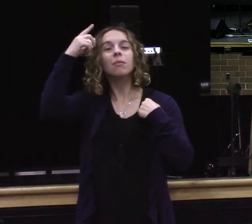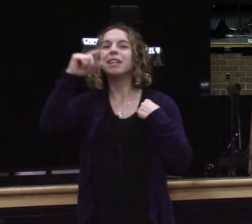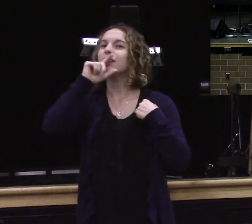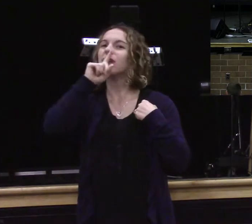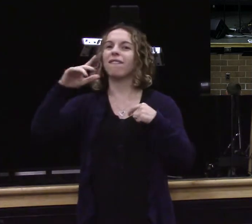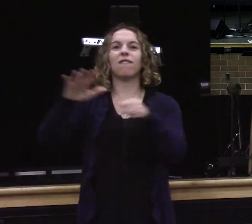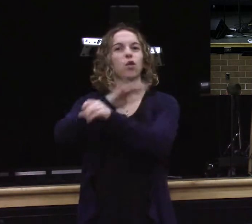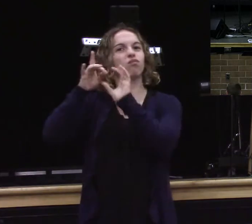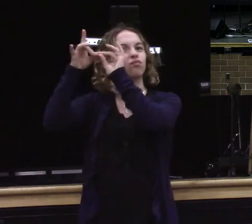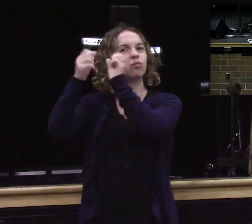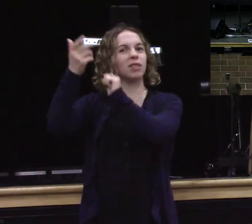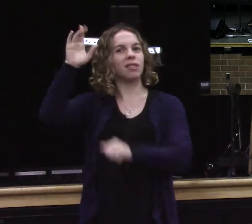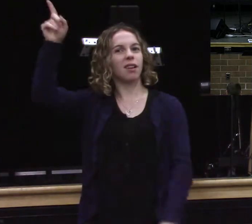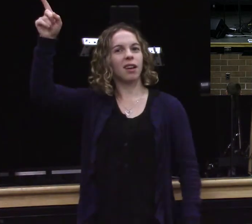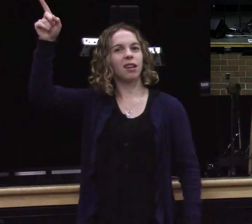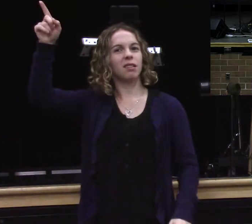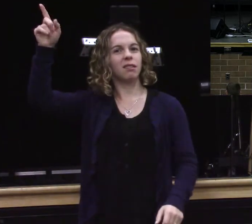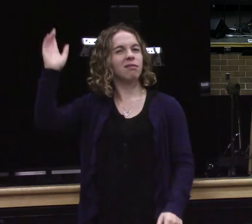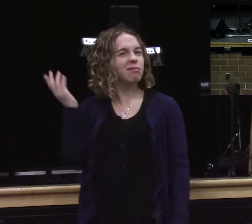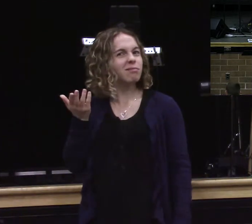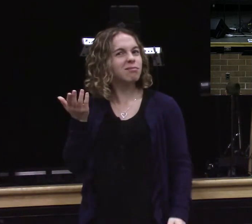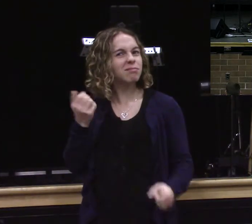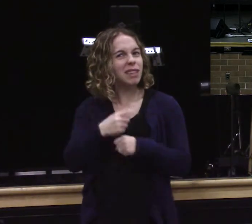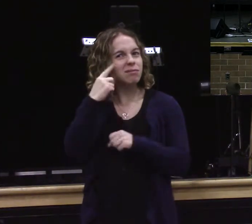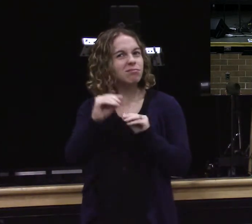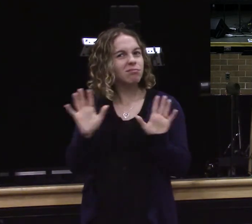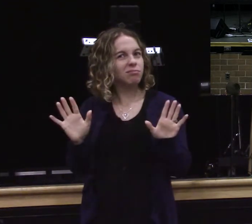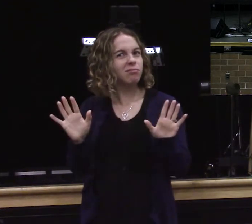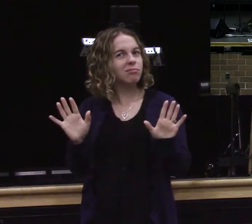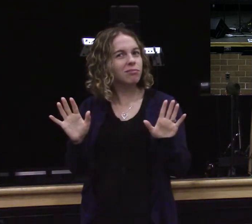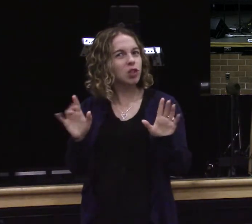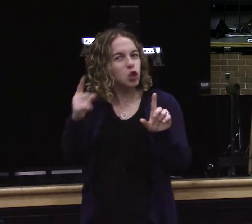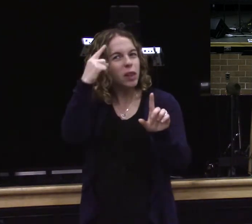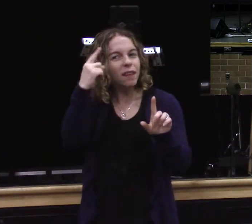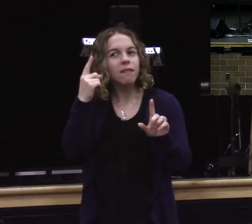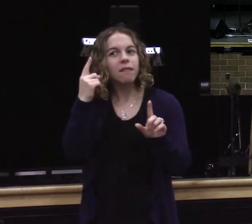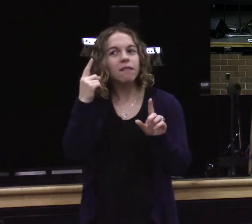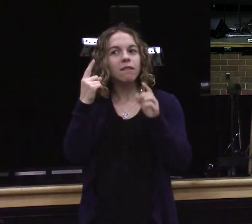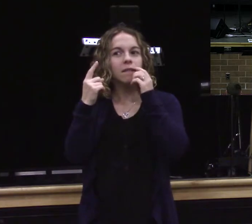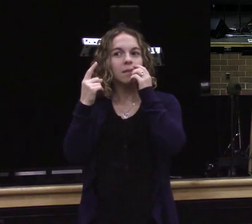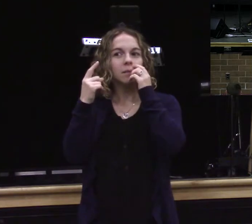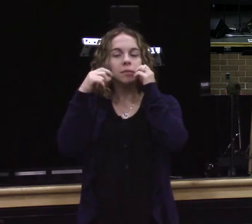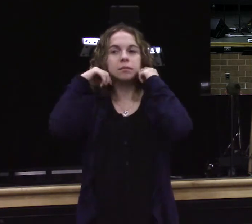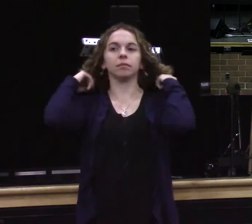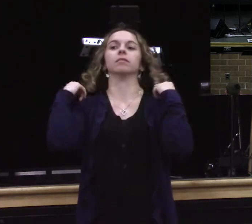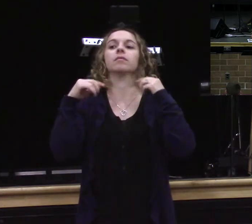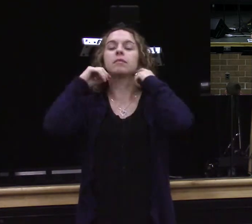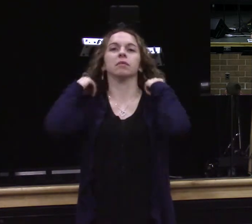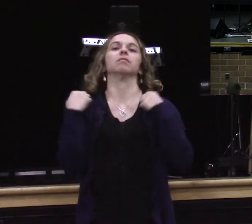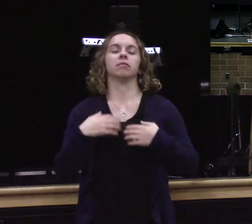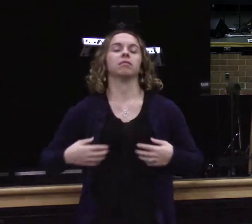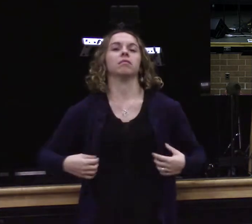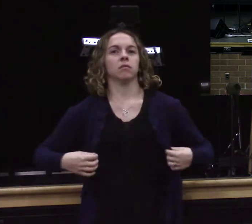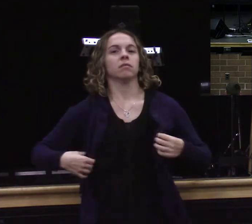Do you think that for one moment, for one moment that when they looked at that man,